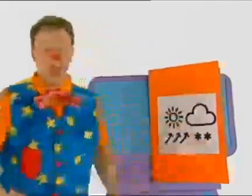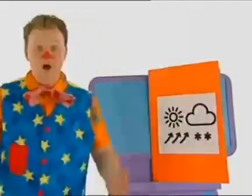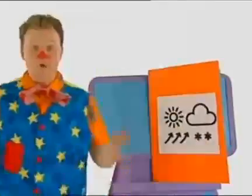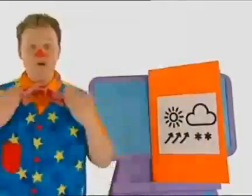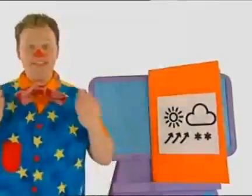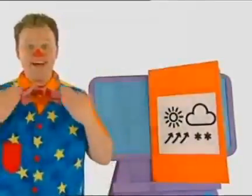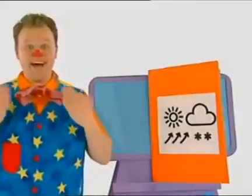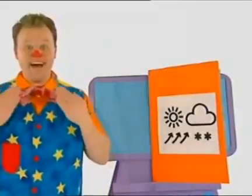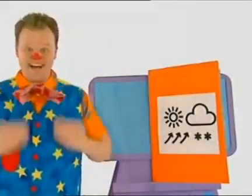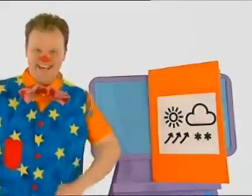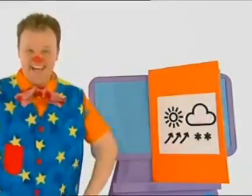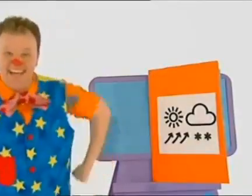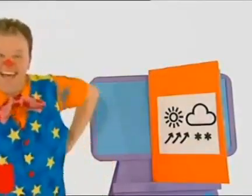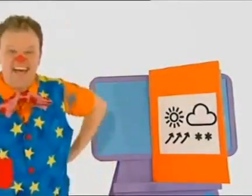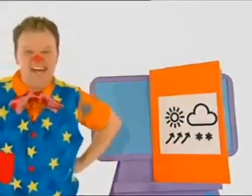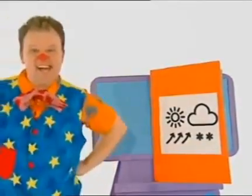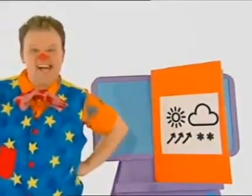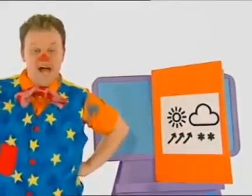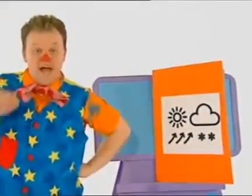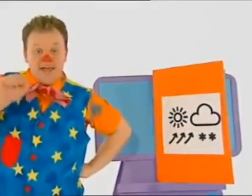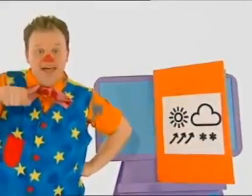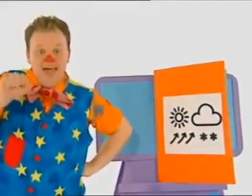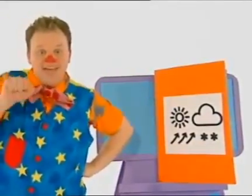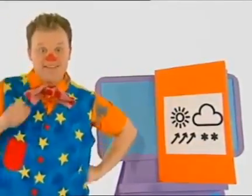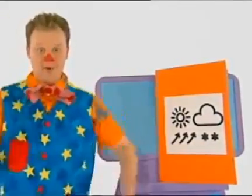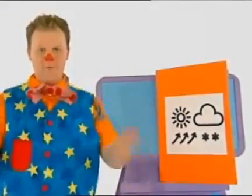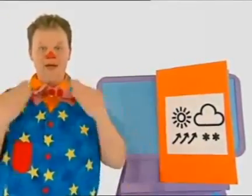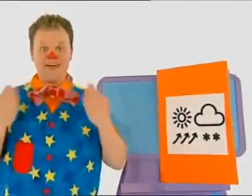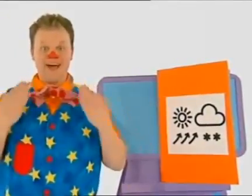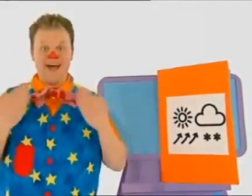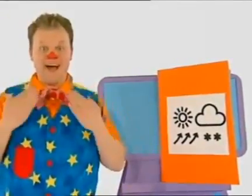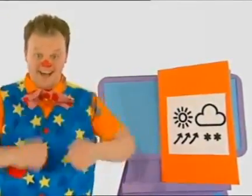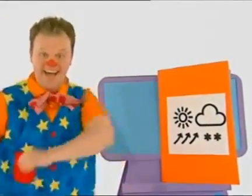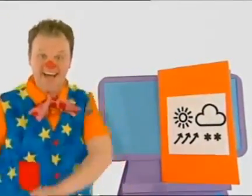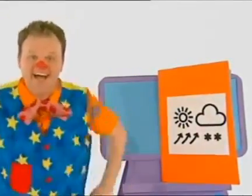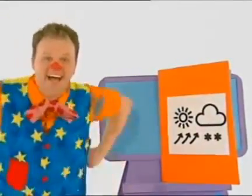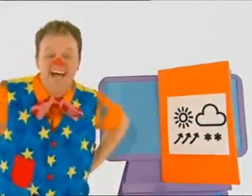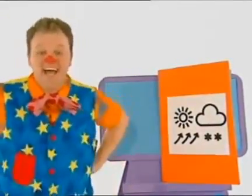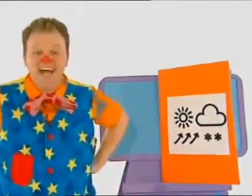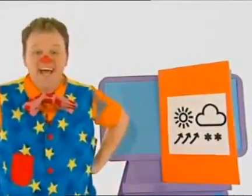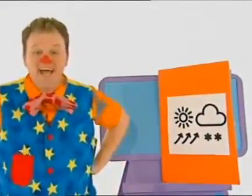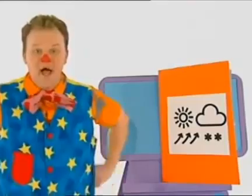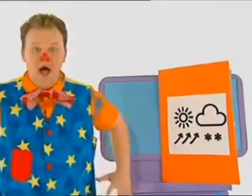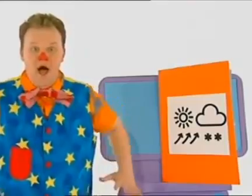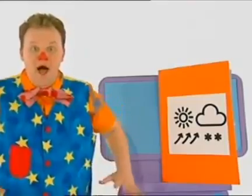Weather. Weather, Mr. Tumble. Yes, weather. Weather. Can we see, Mr. Tumble?